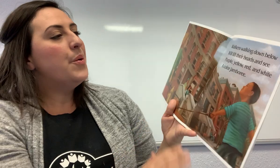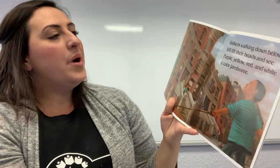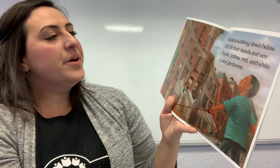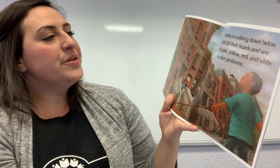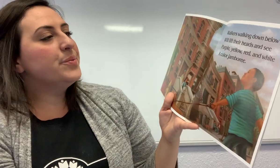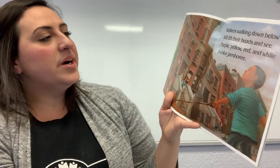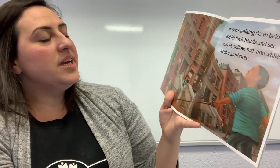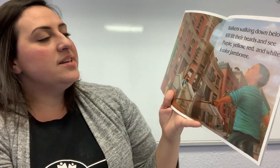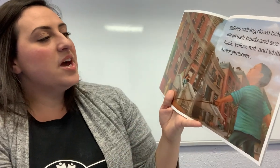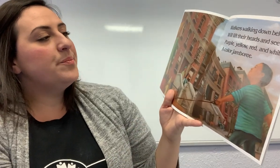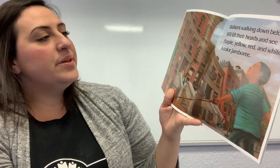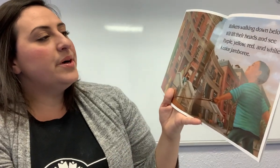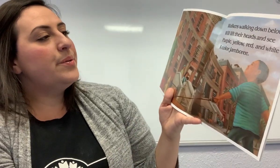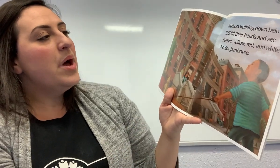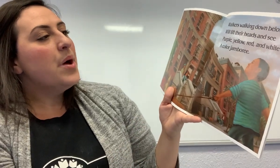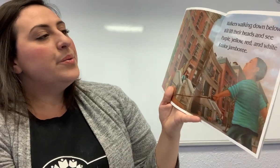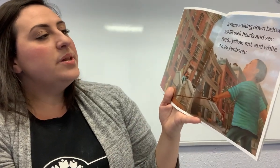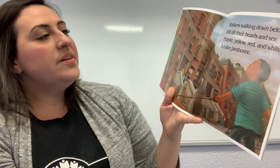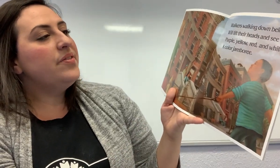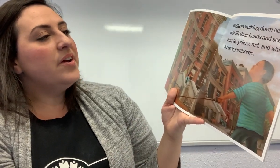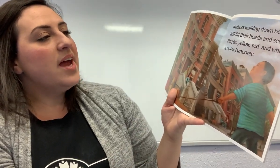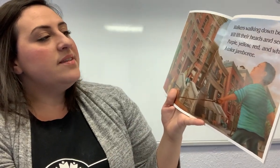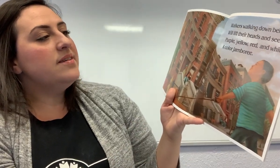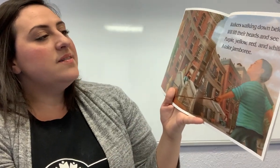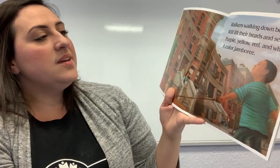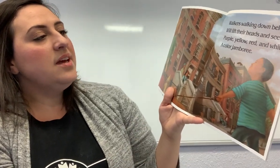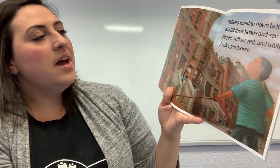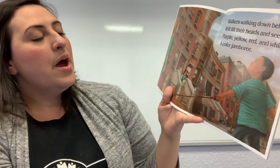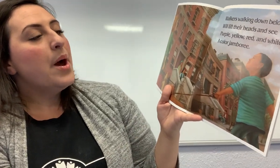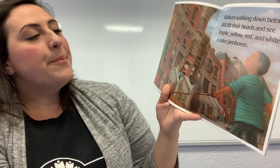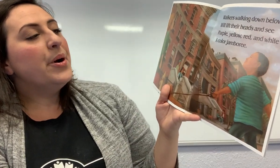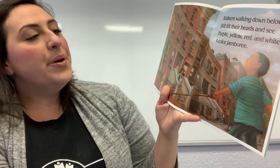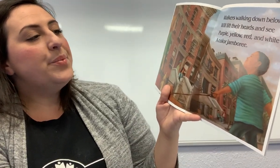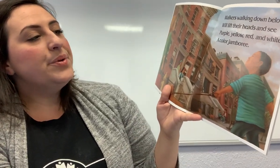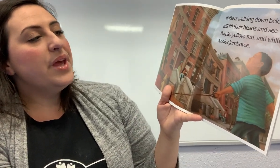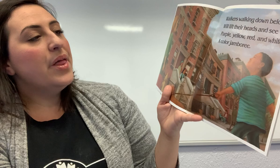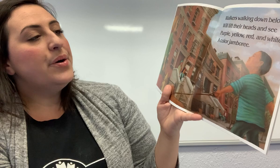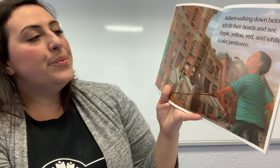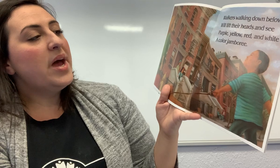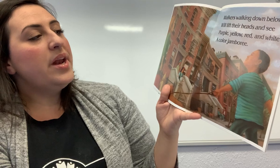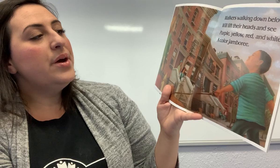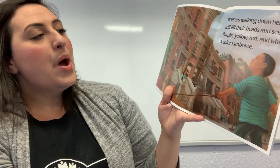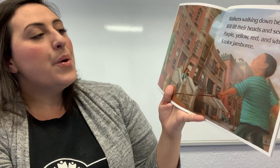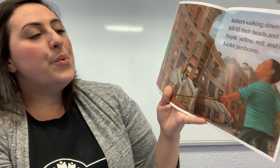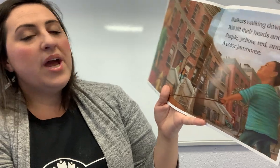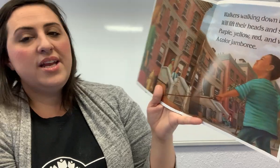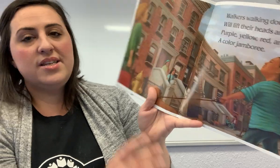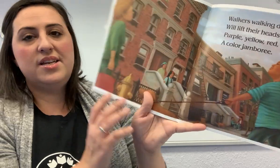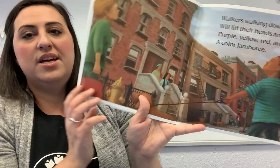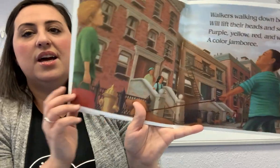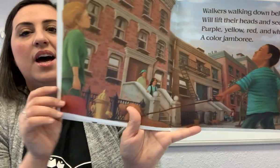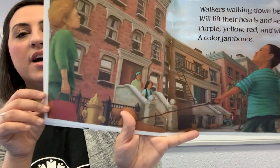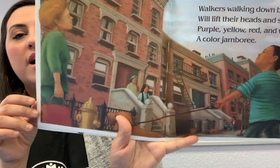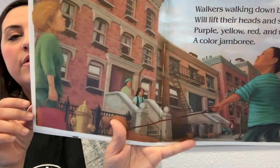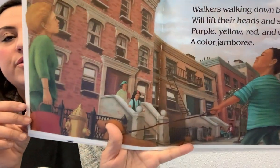Walkers walking down below will lift their heads and see. Purple, yellow, red, white. A color